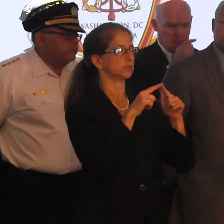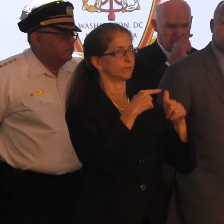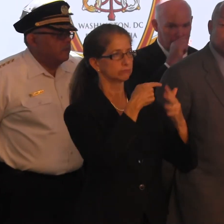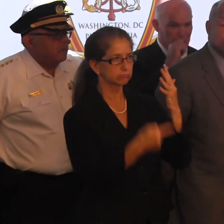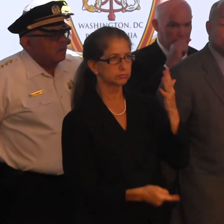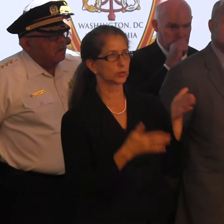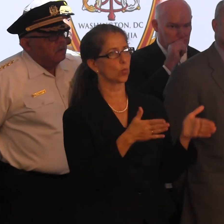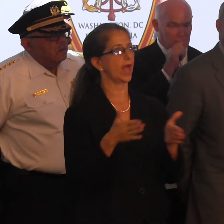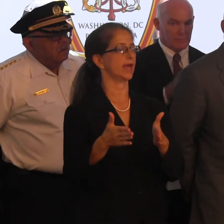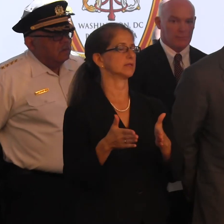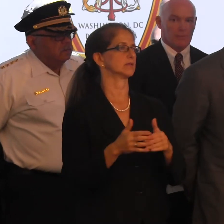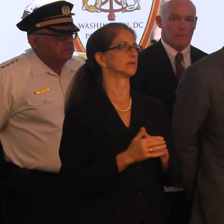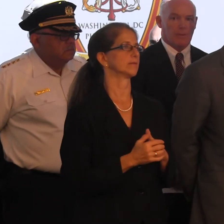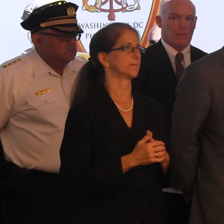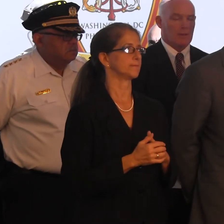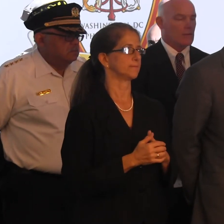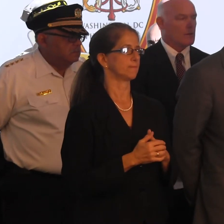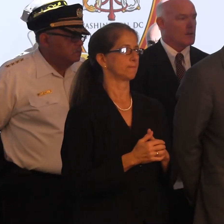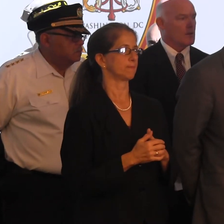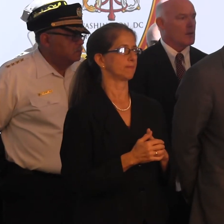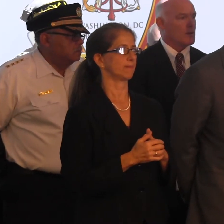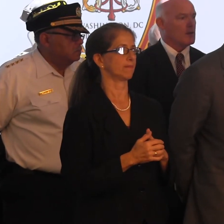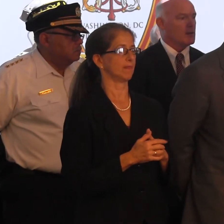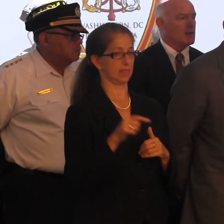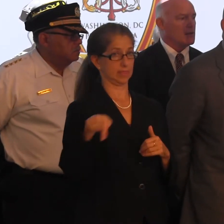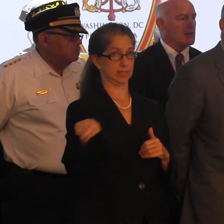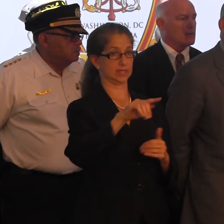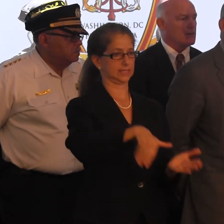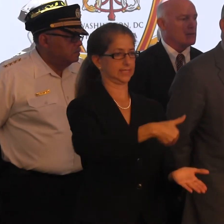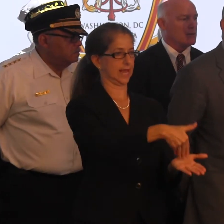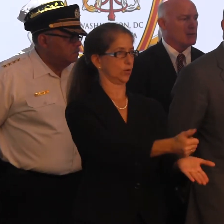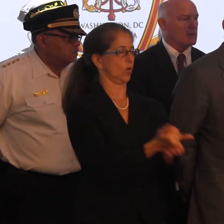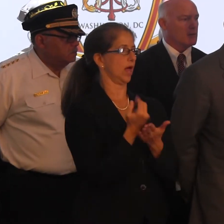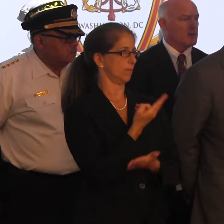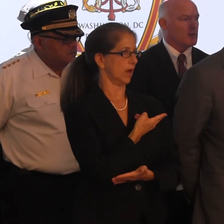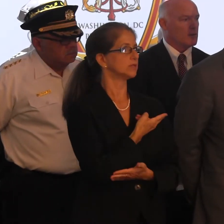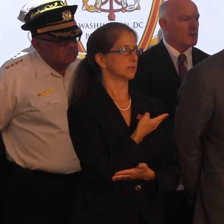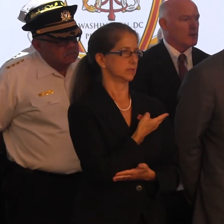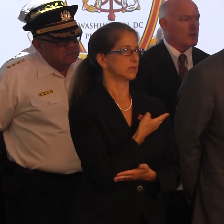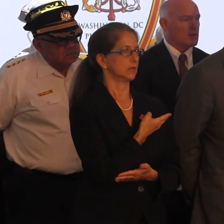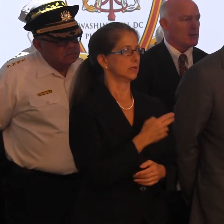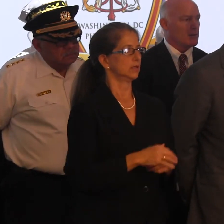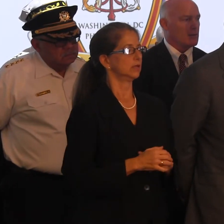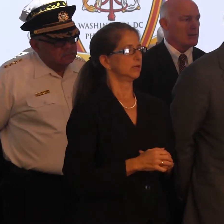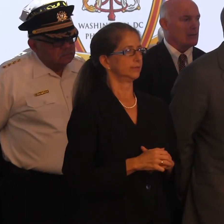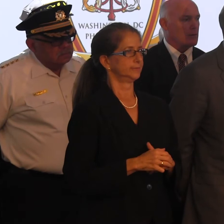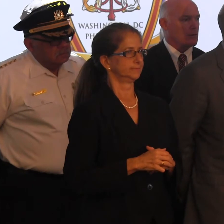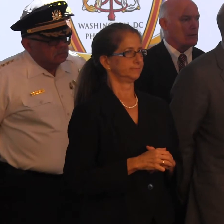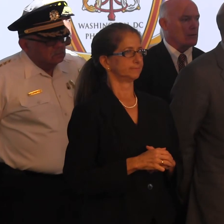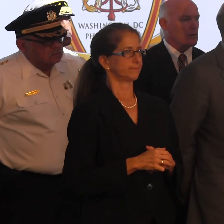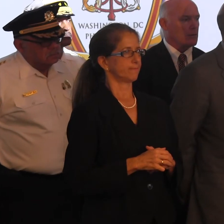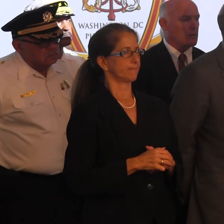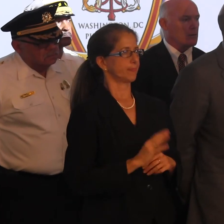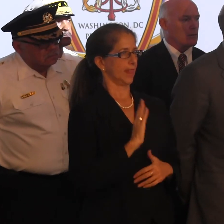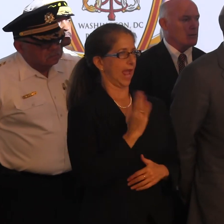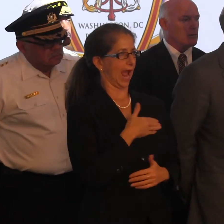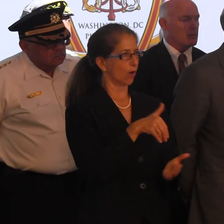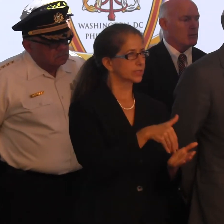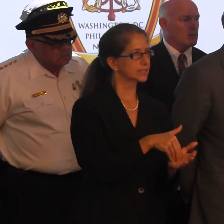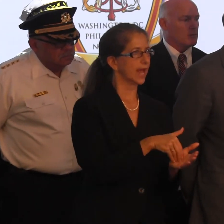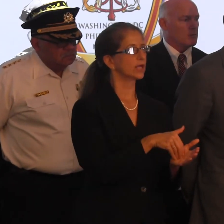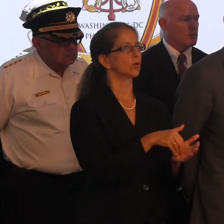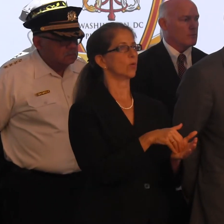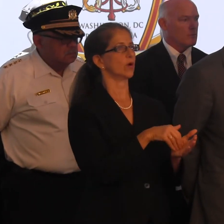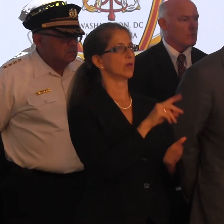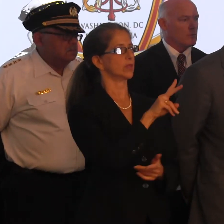ways. You know, and this center helps us, our own operations center, the DVC,